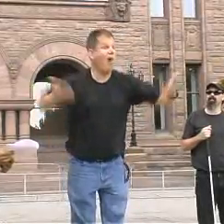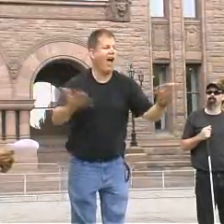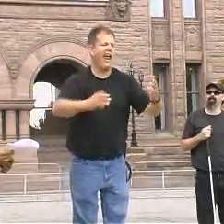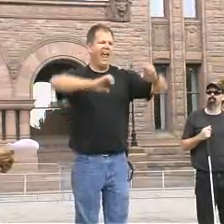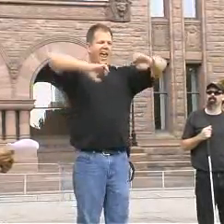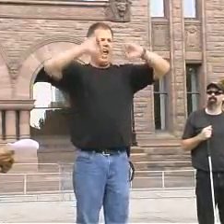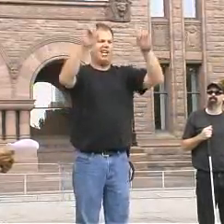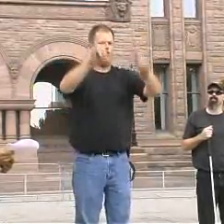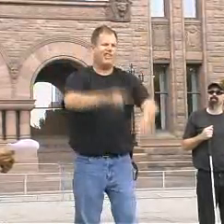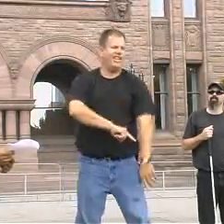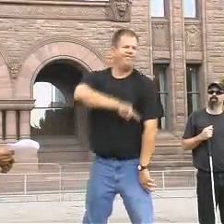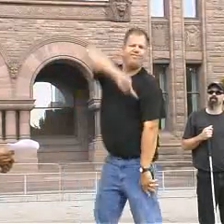issues are.